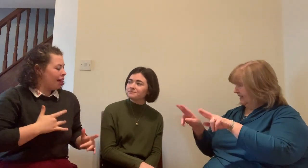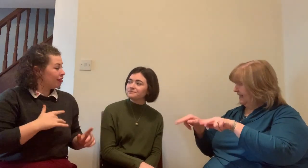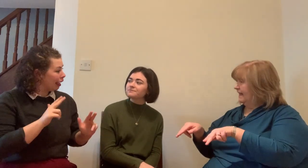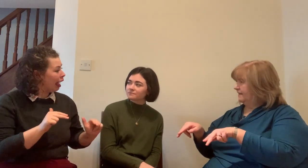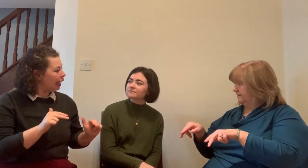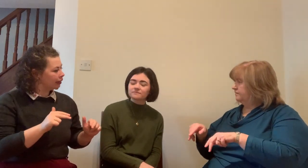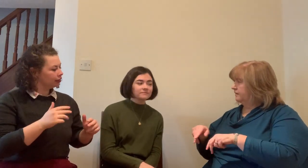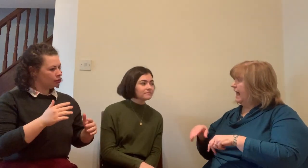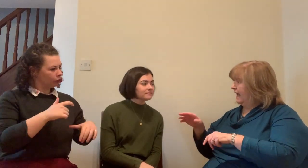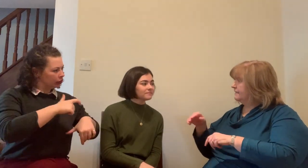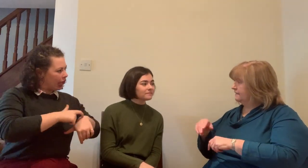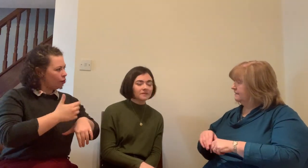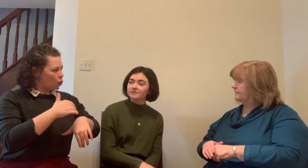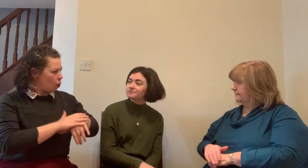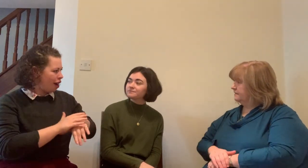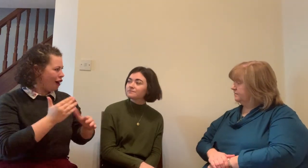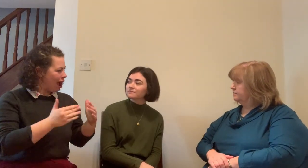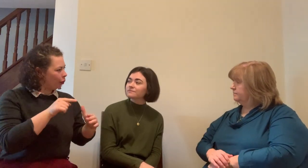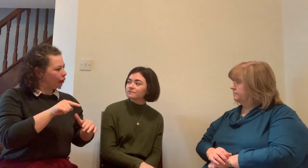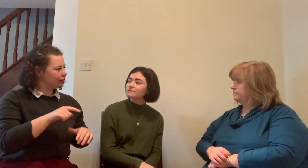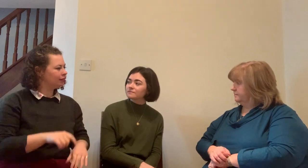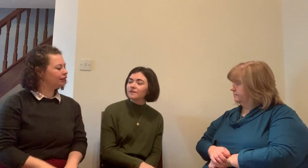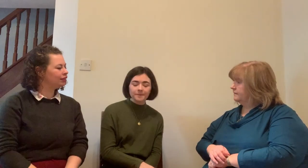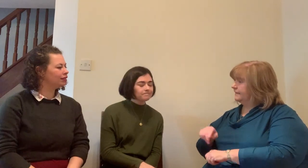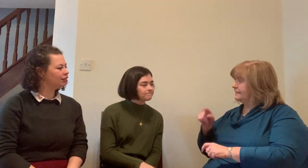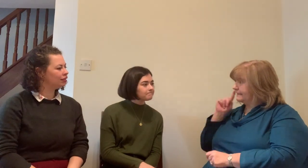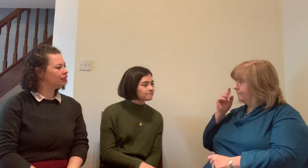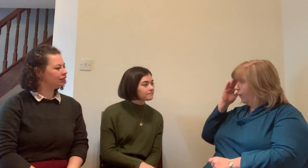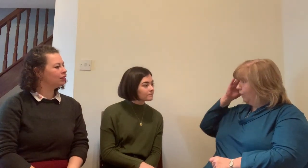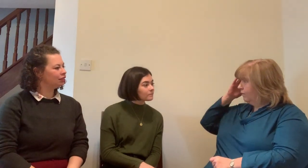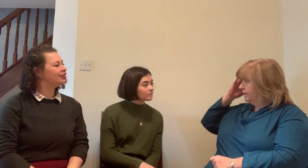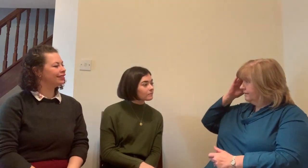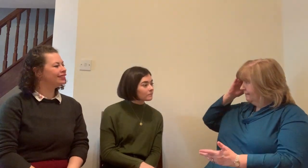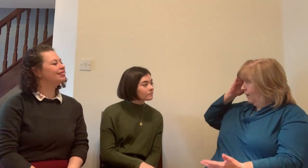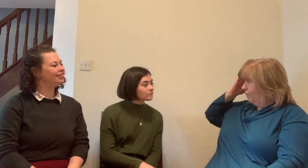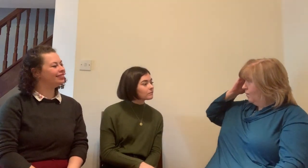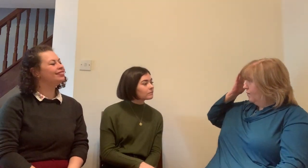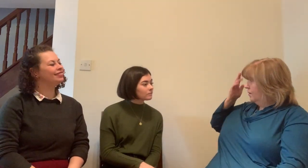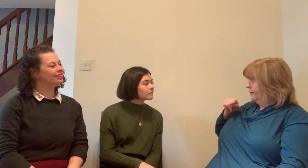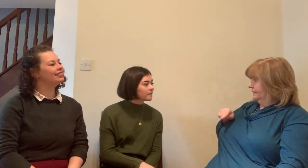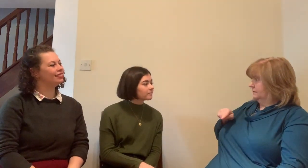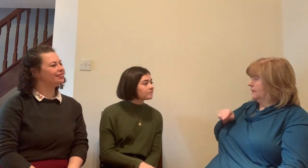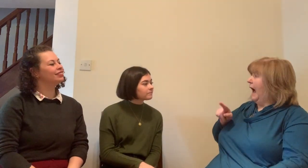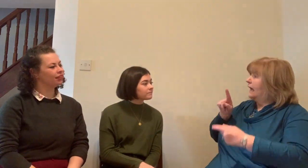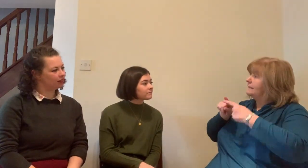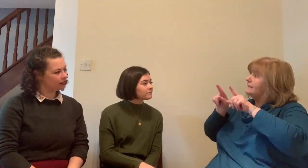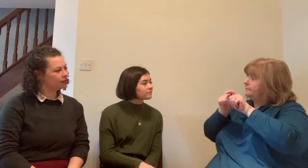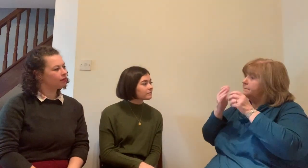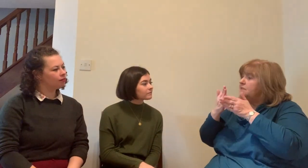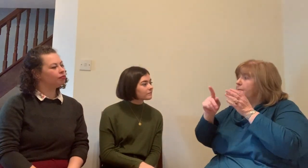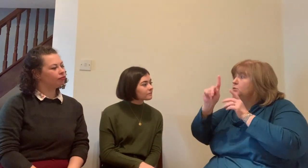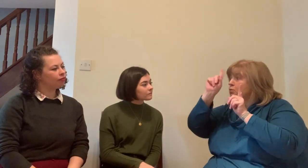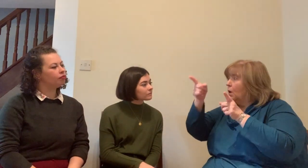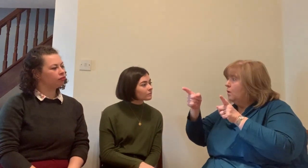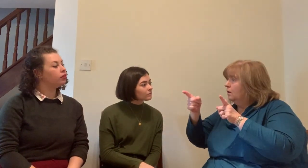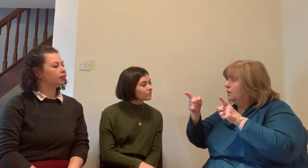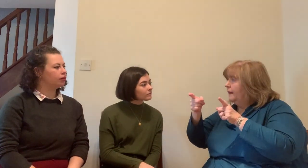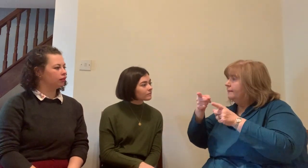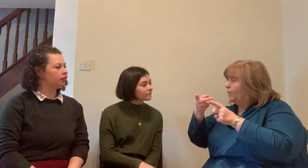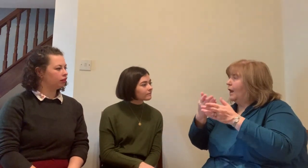being booked to work on a job in a you know kind of rural part of the country and there was a deaf person who